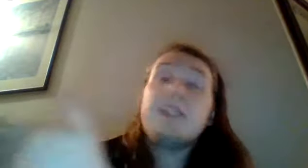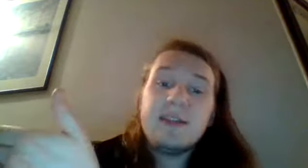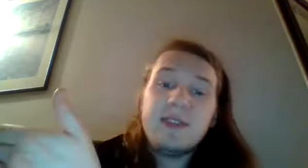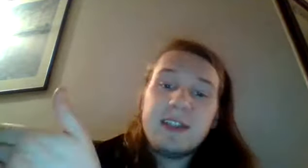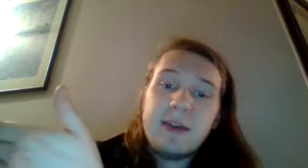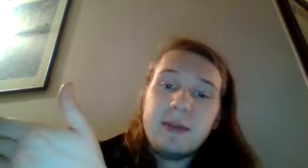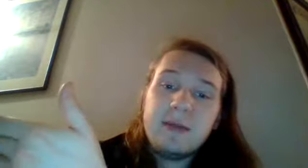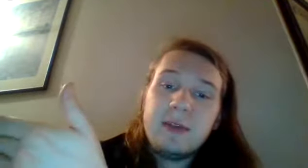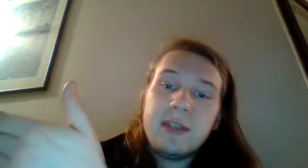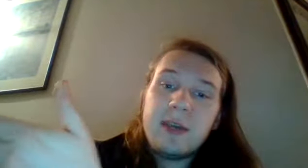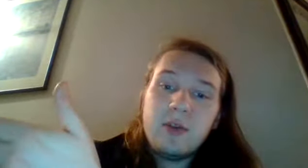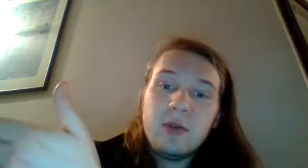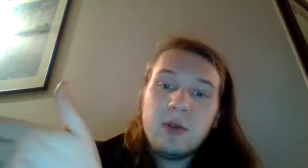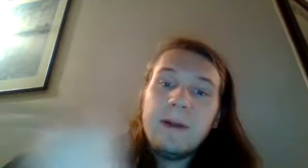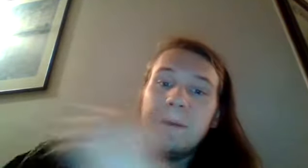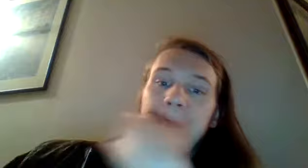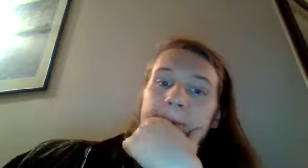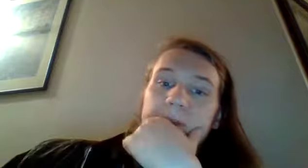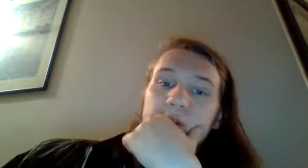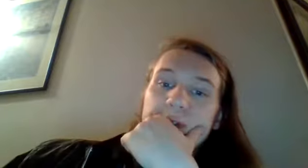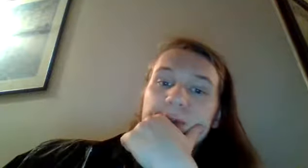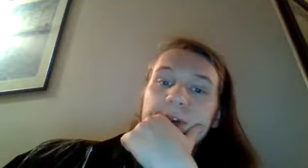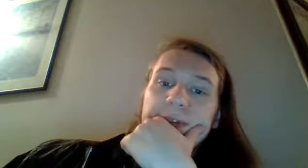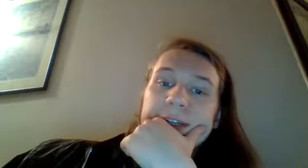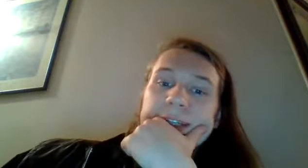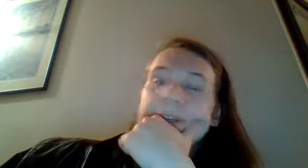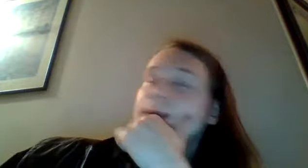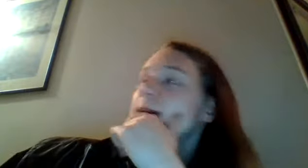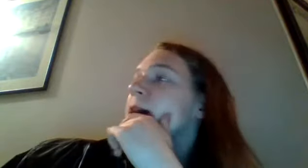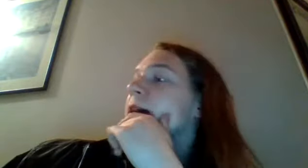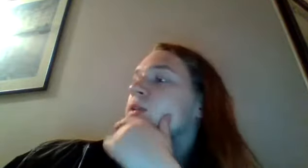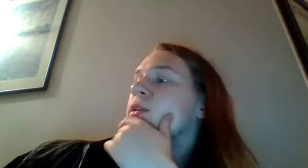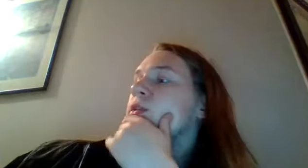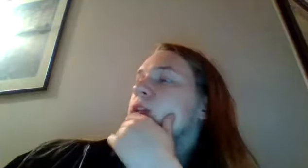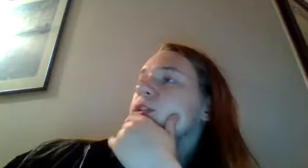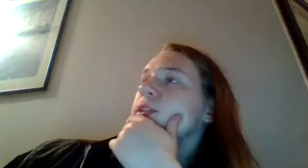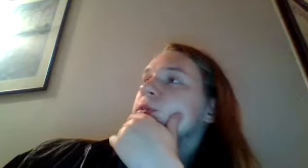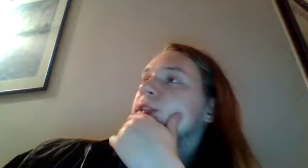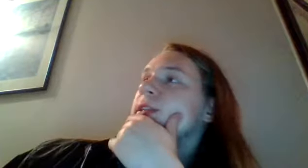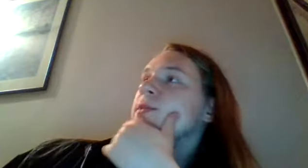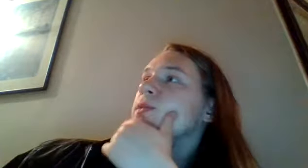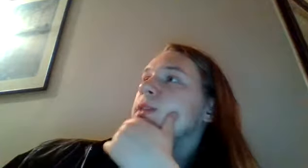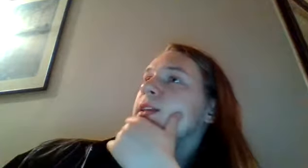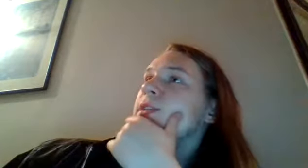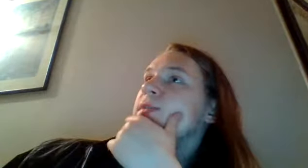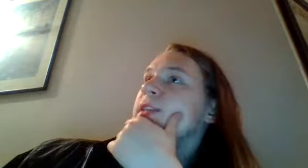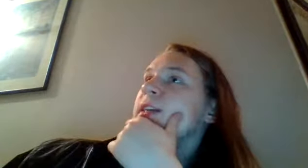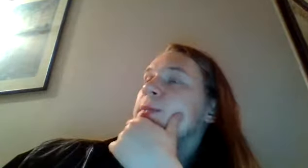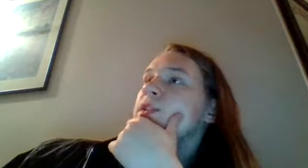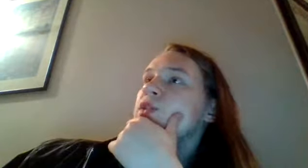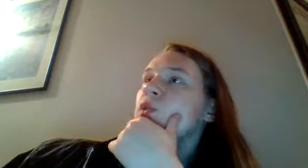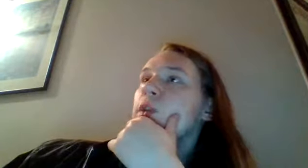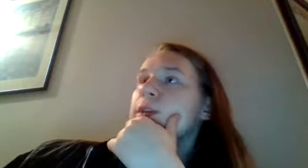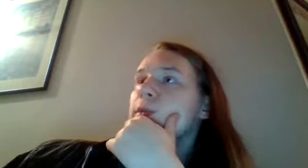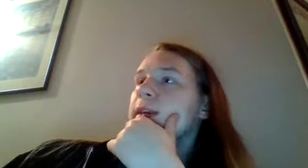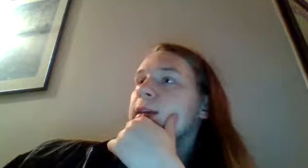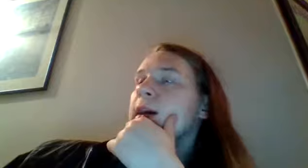of the sacred sacred jewel right so it's her fault right uh so inuyasha we see him as well he's fixing up his sword with uh